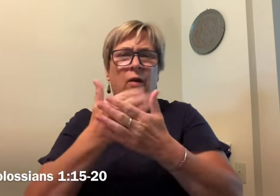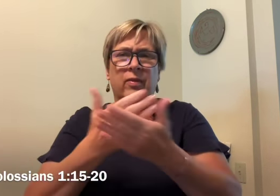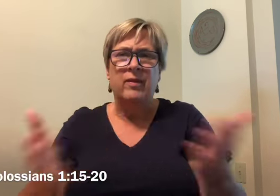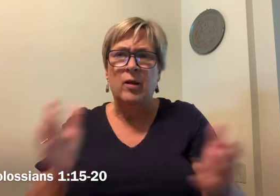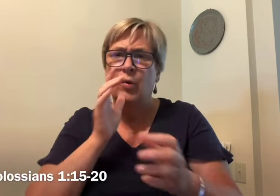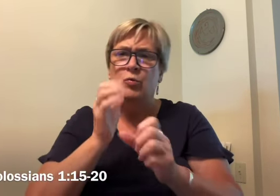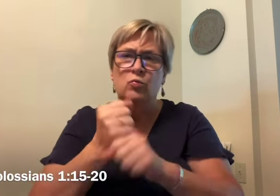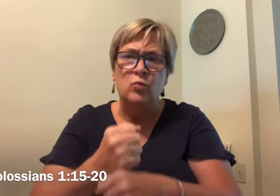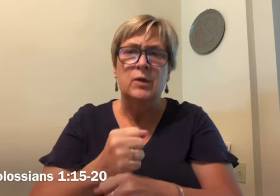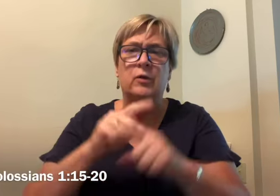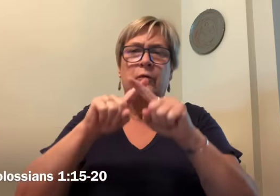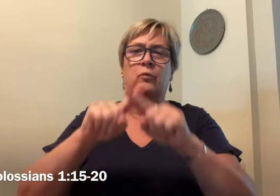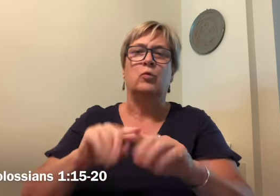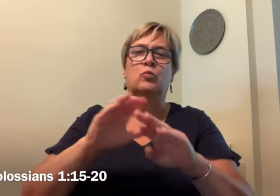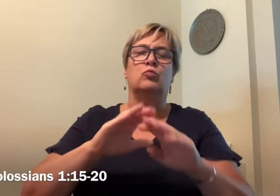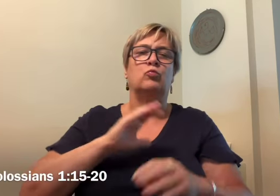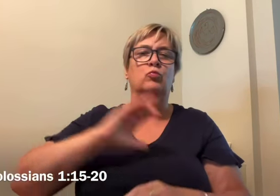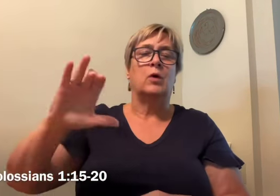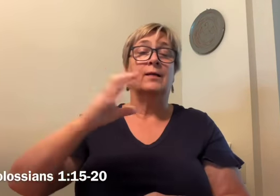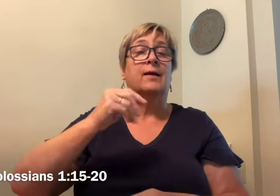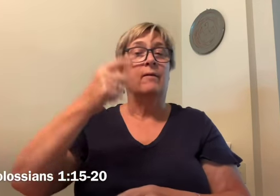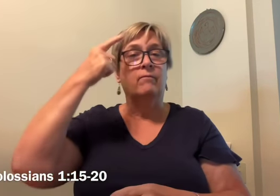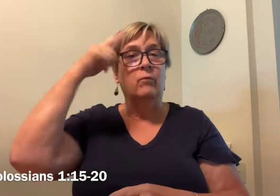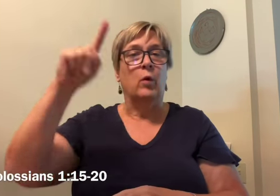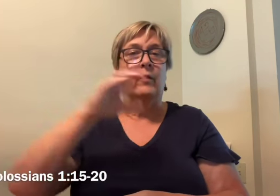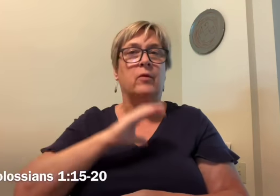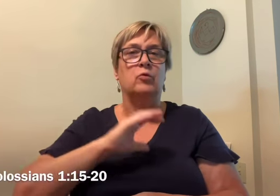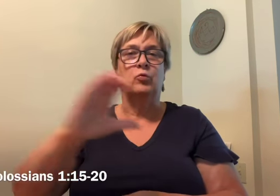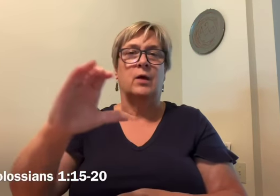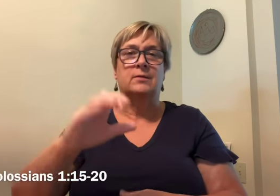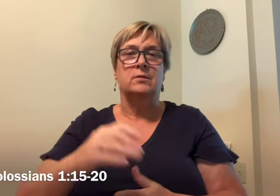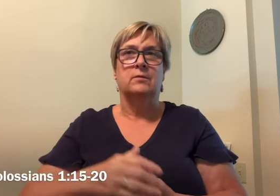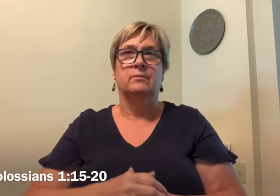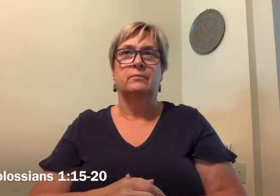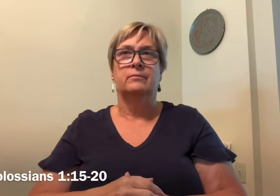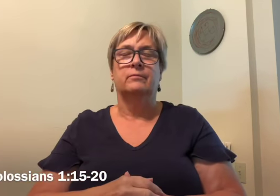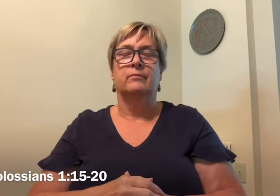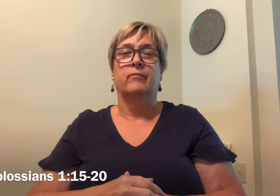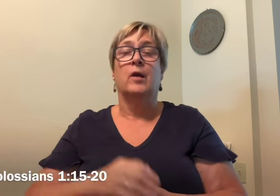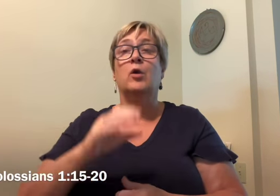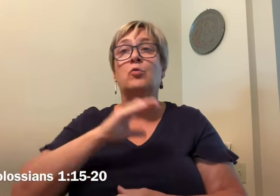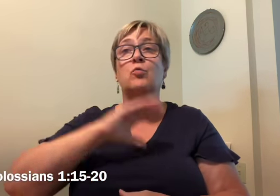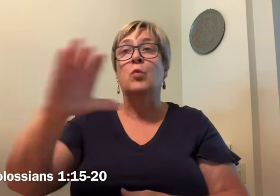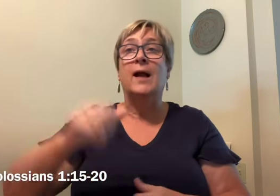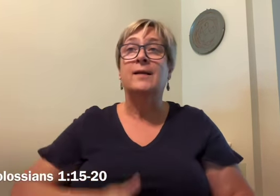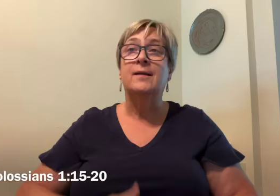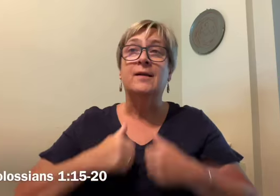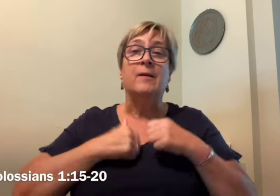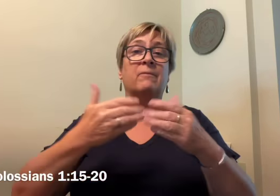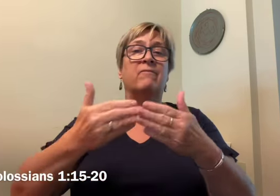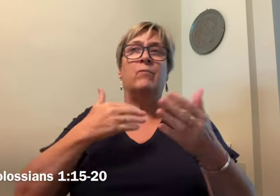principalities or powers. All things were created